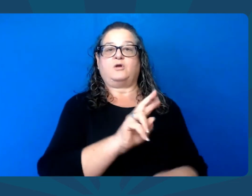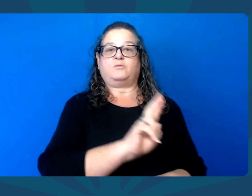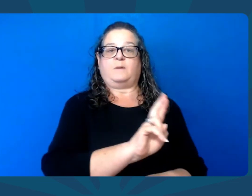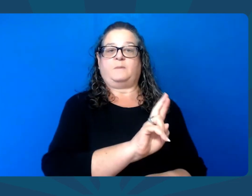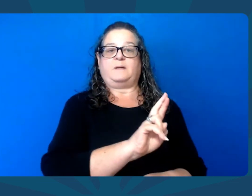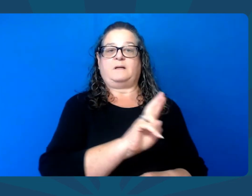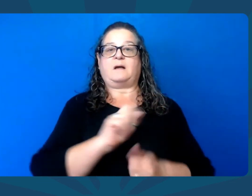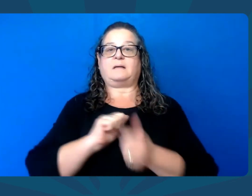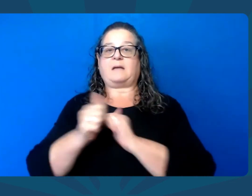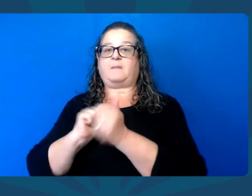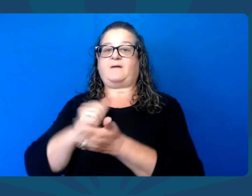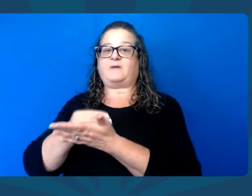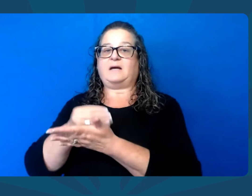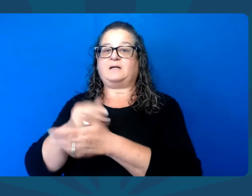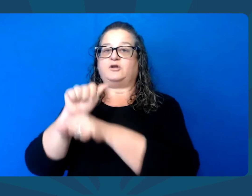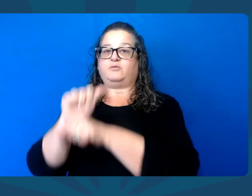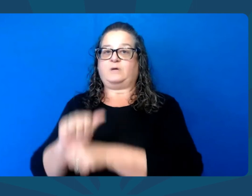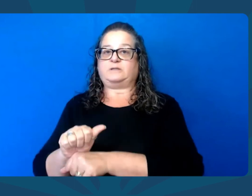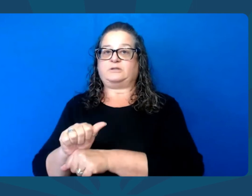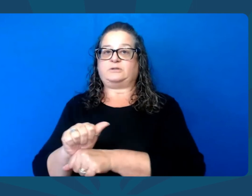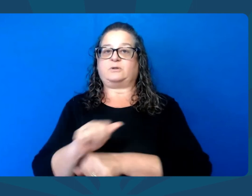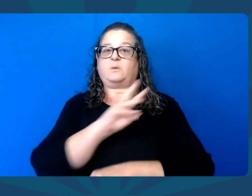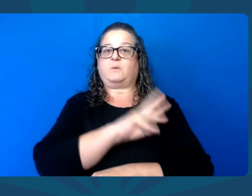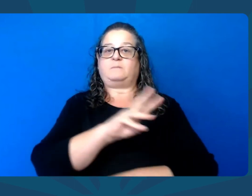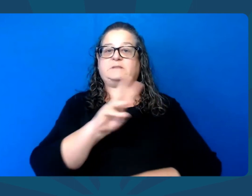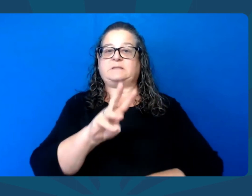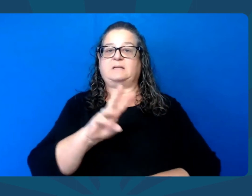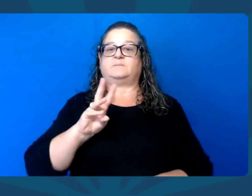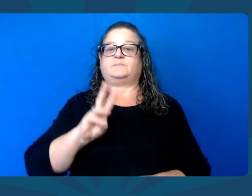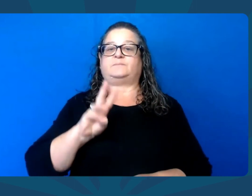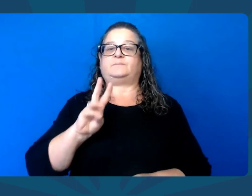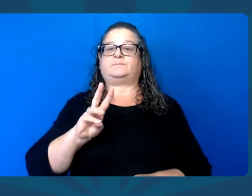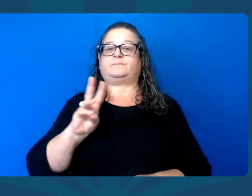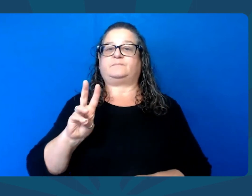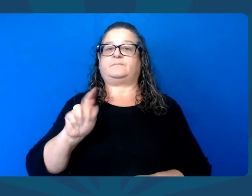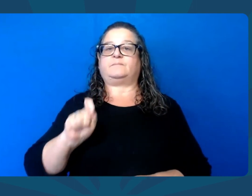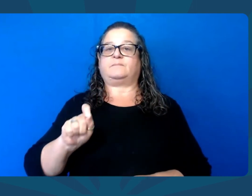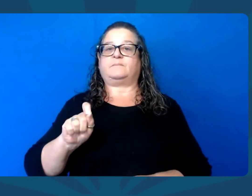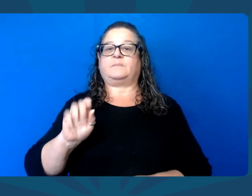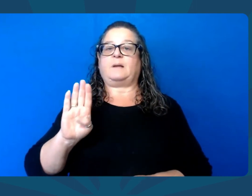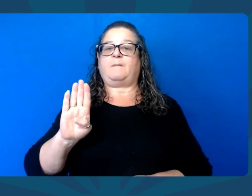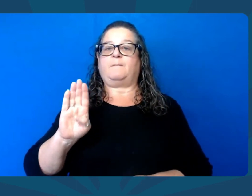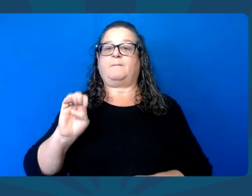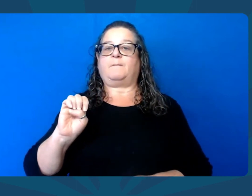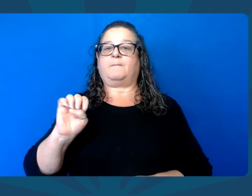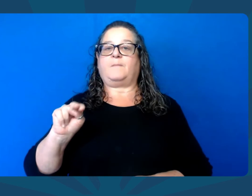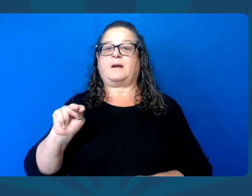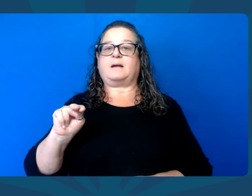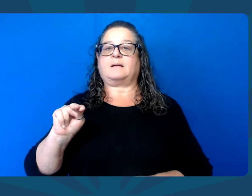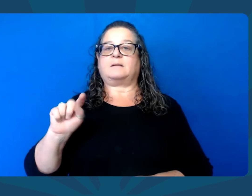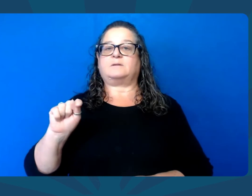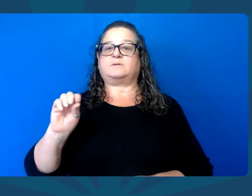Ben Toma. Ben Toma. Republican. Campaign funding? Traditional.